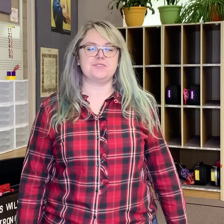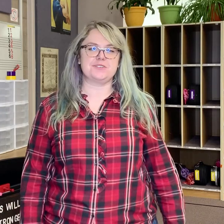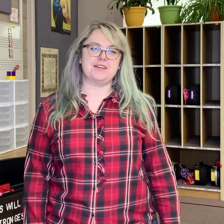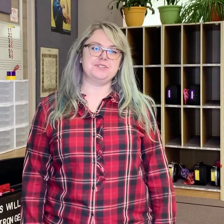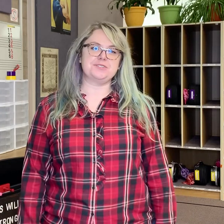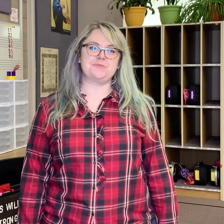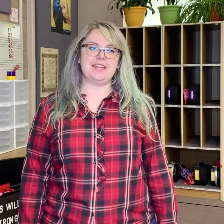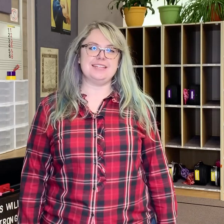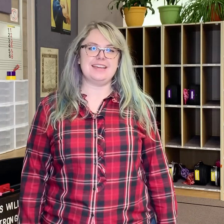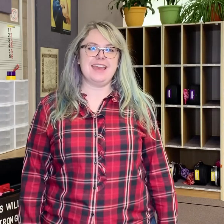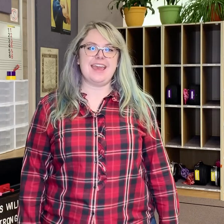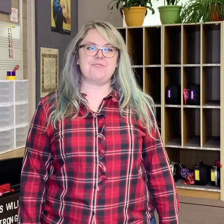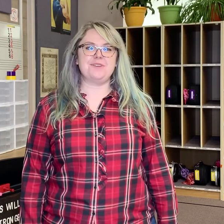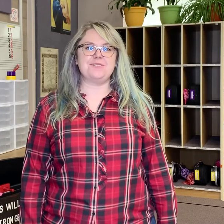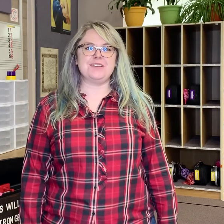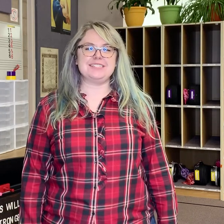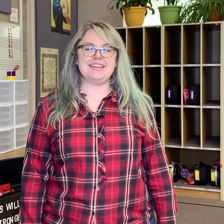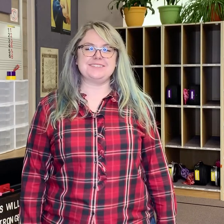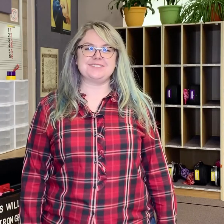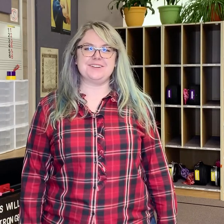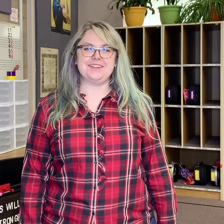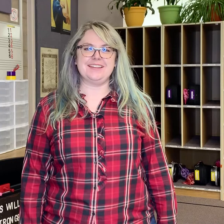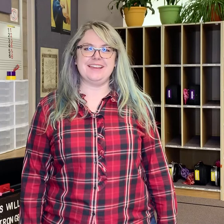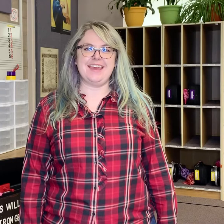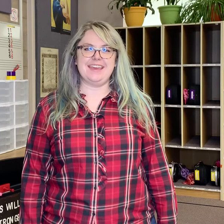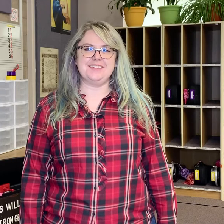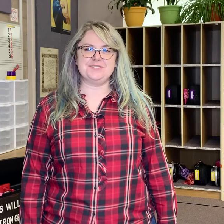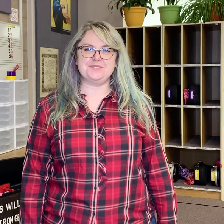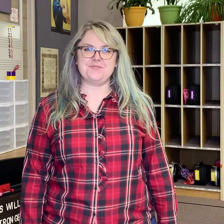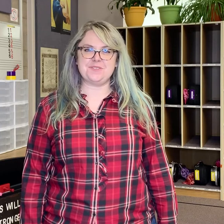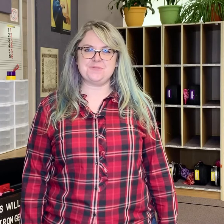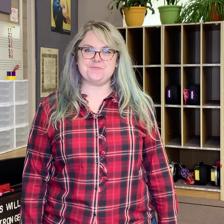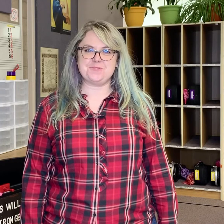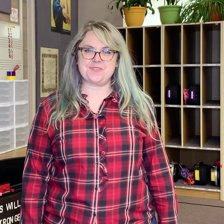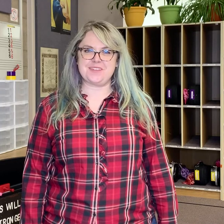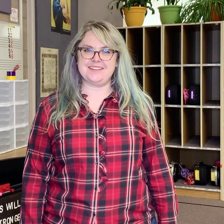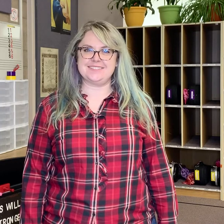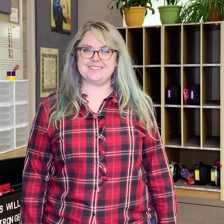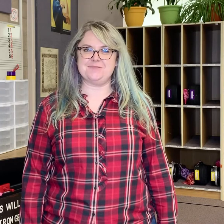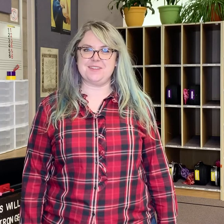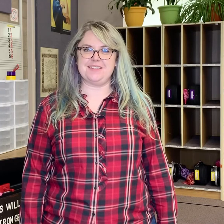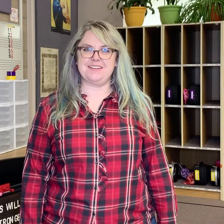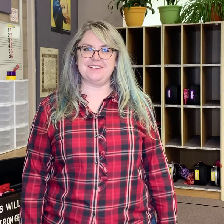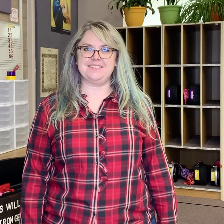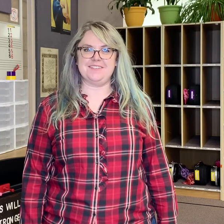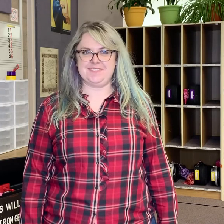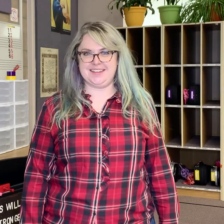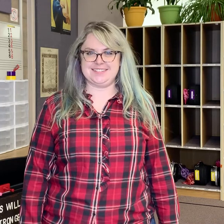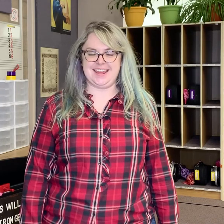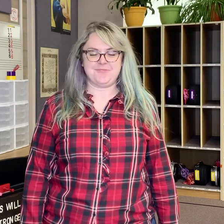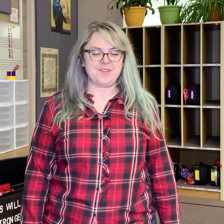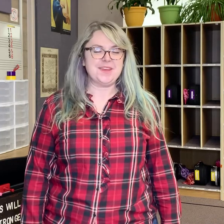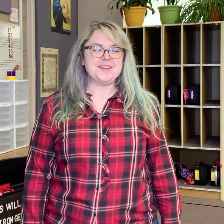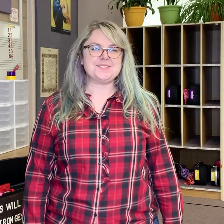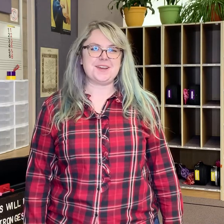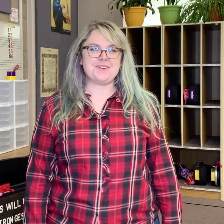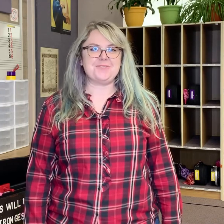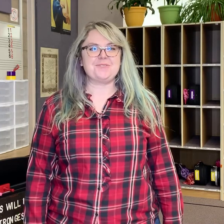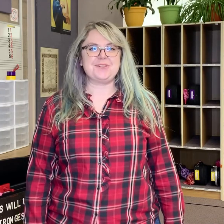what a travel instrument is and we are going to get started and do a few more things with our left hand today. So we're going to